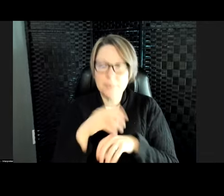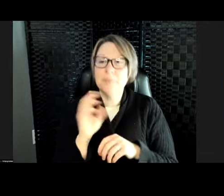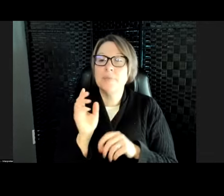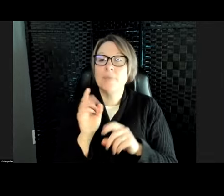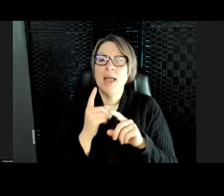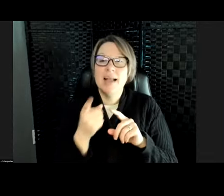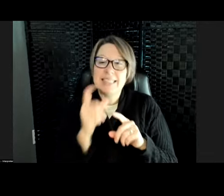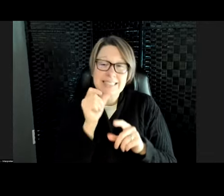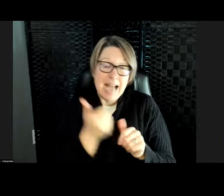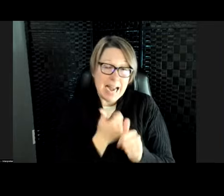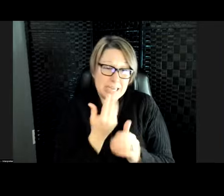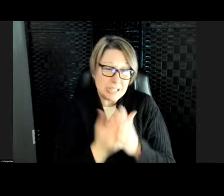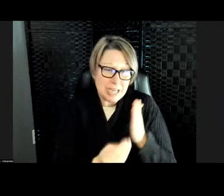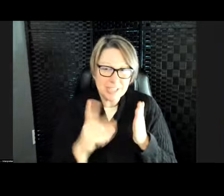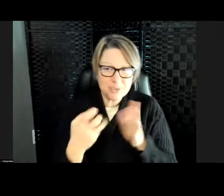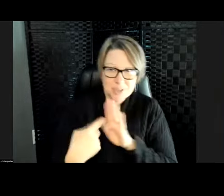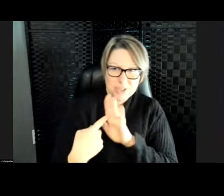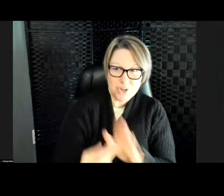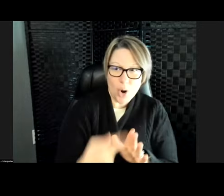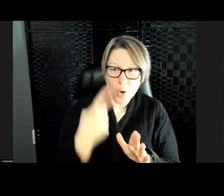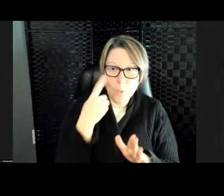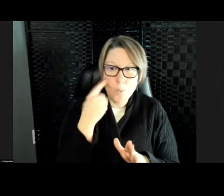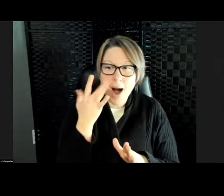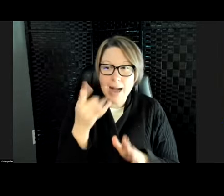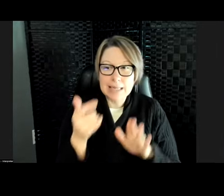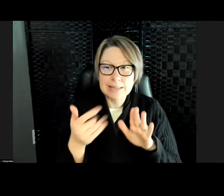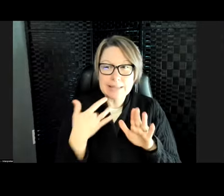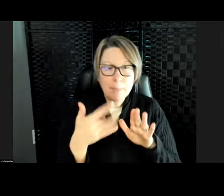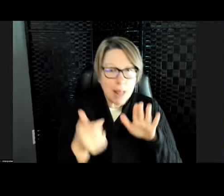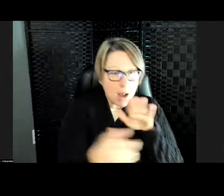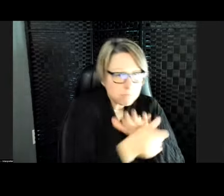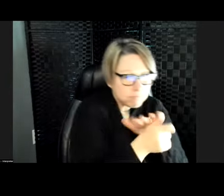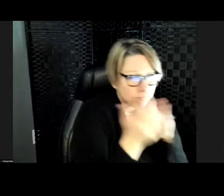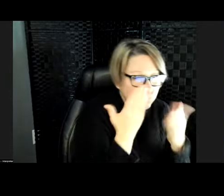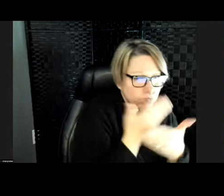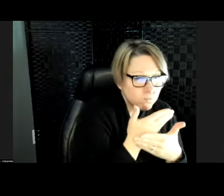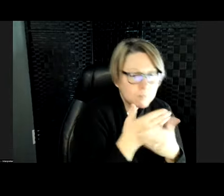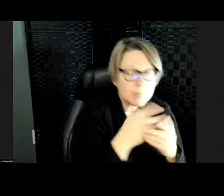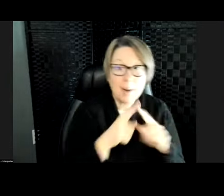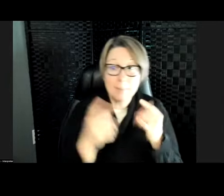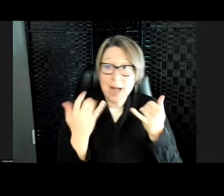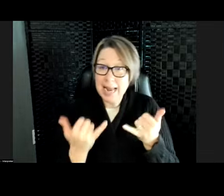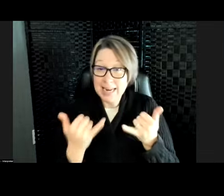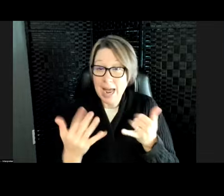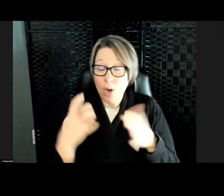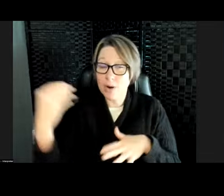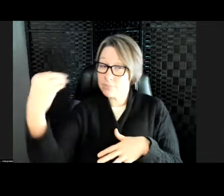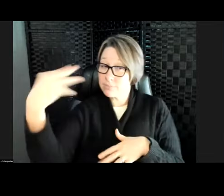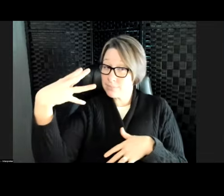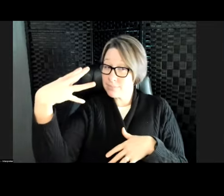to show you guys because usually he's hiding in the dark corner. But right now he wanted to be in the light. He's probably going to get